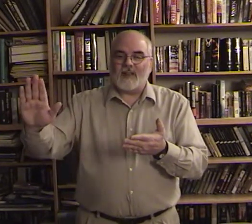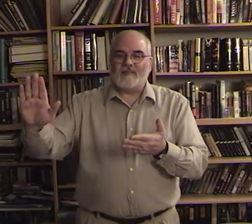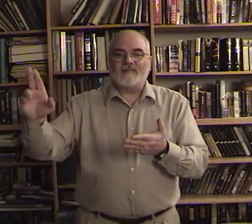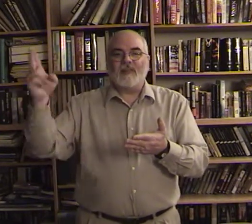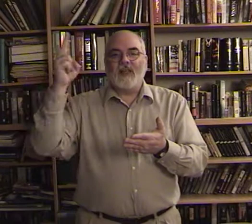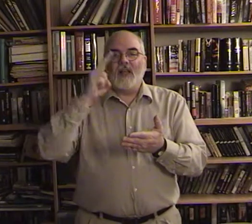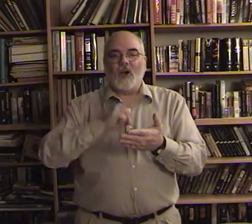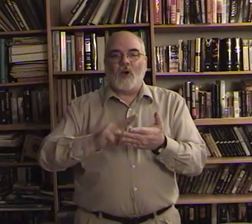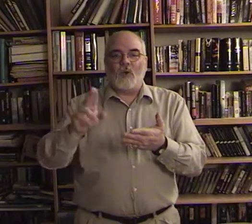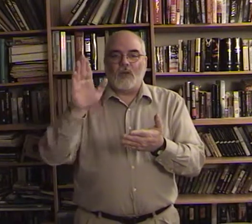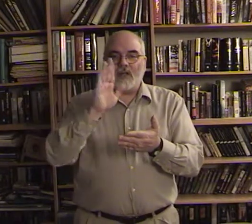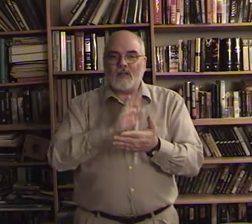holy